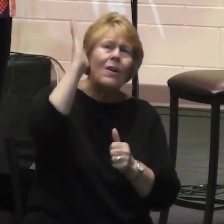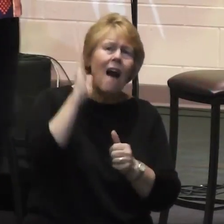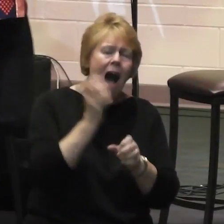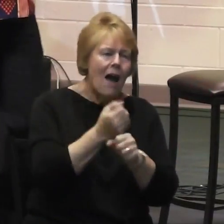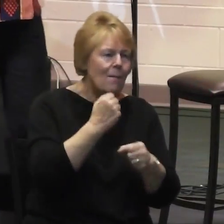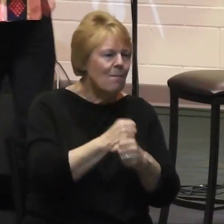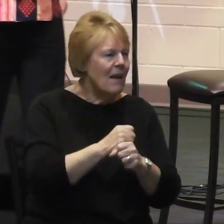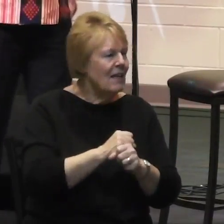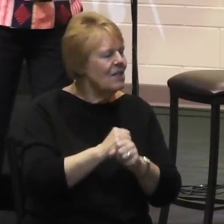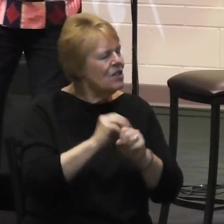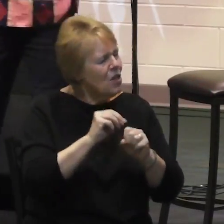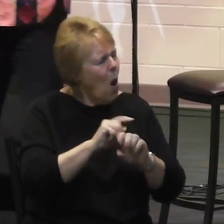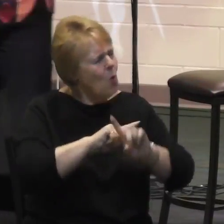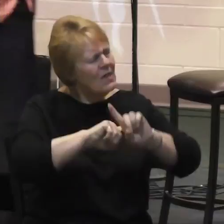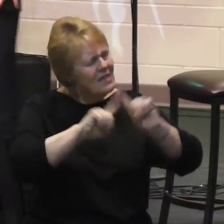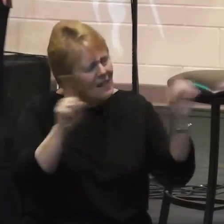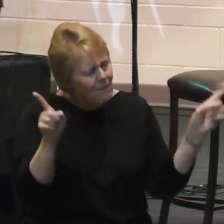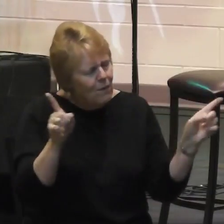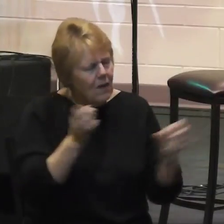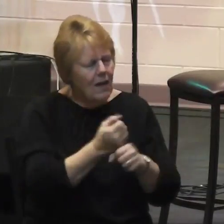of living in this world.